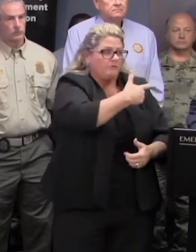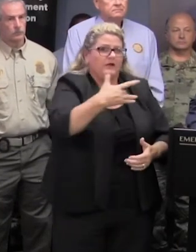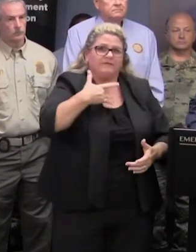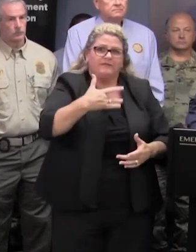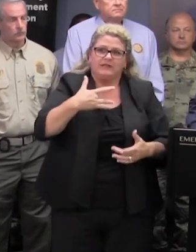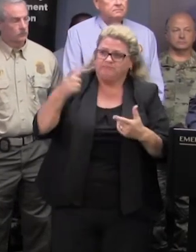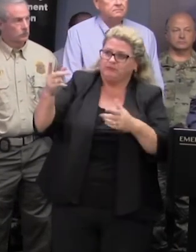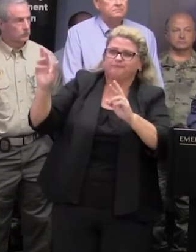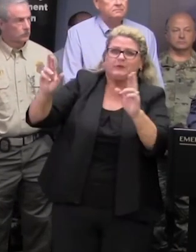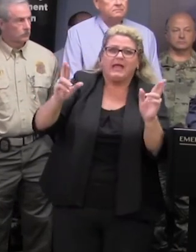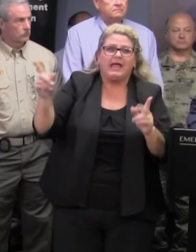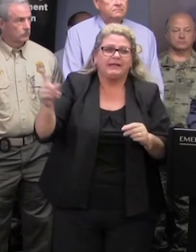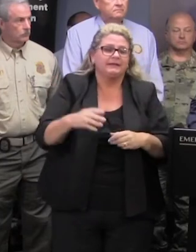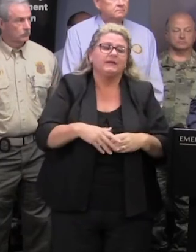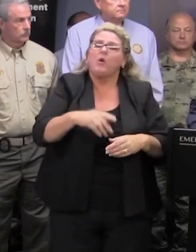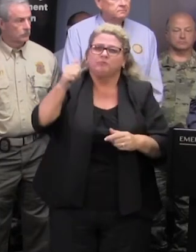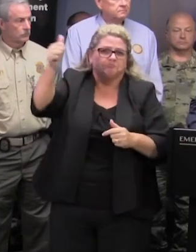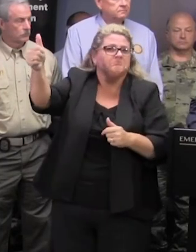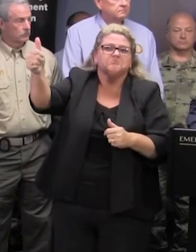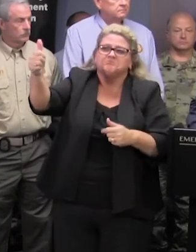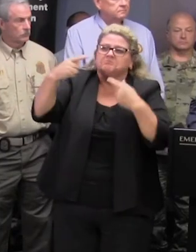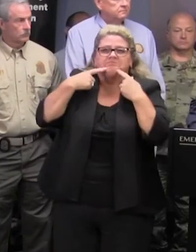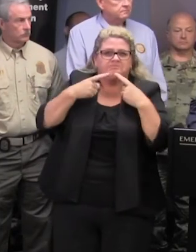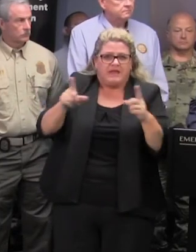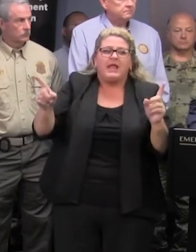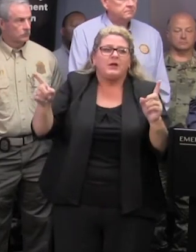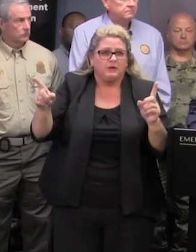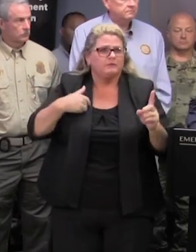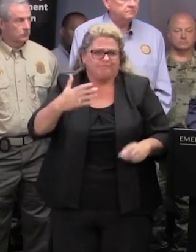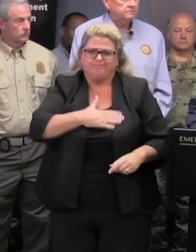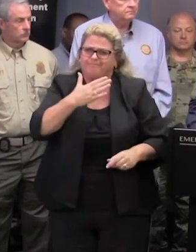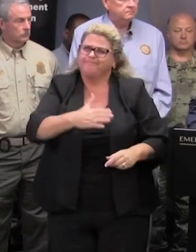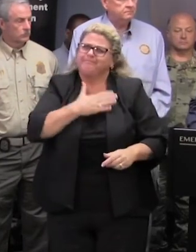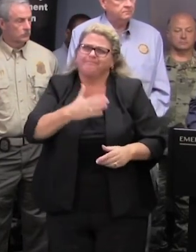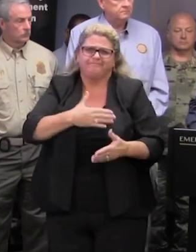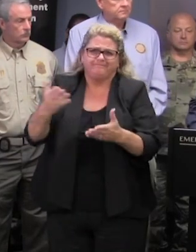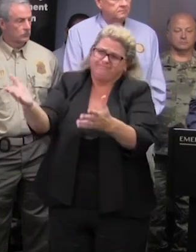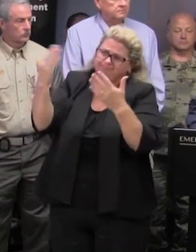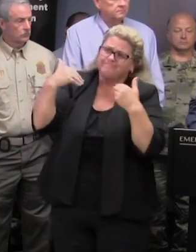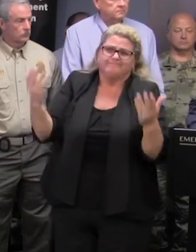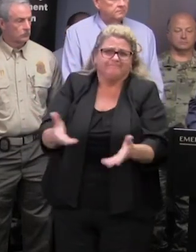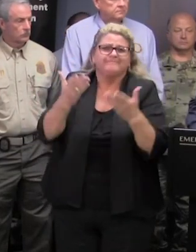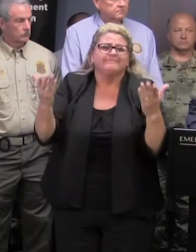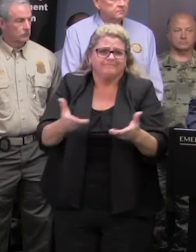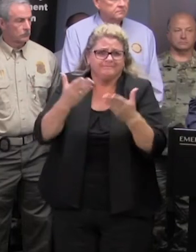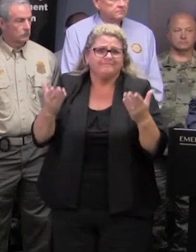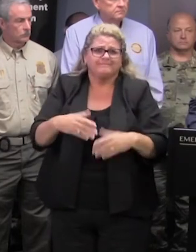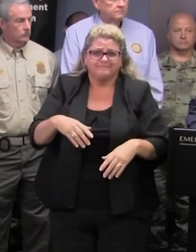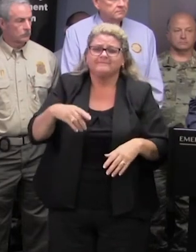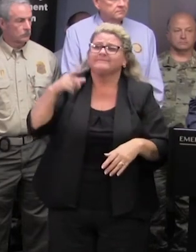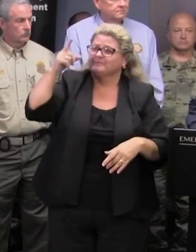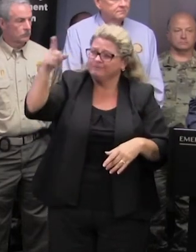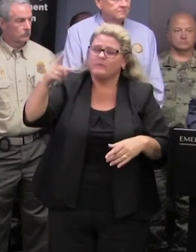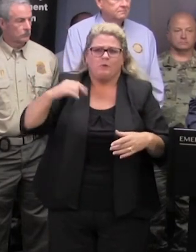available to state well they'll be making all of those announcements but of we're very happy to have the president here he's he's been here in